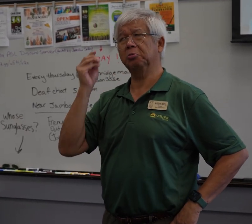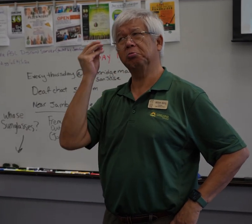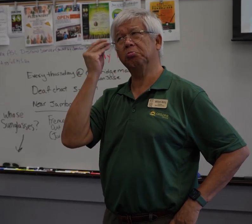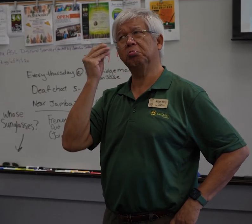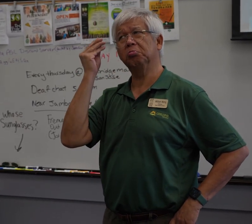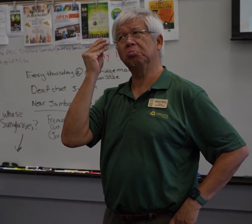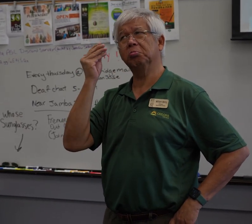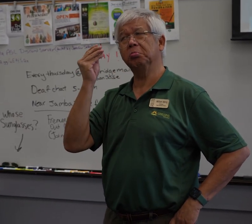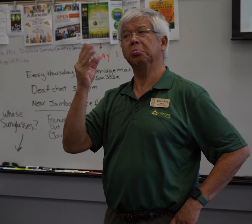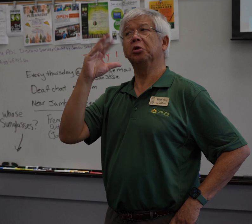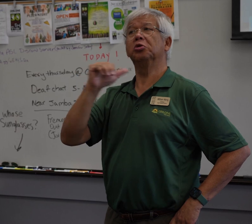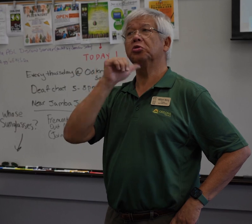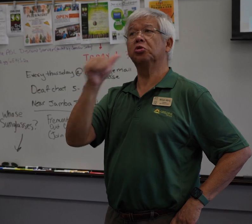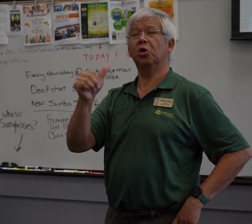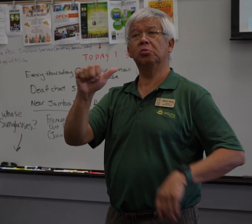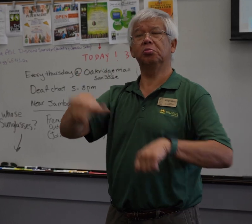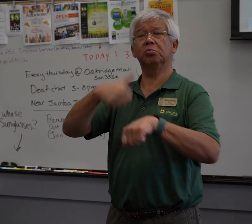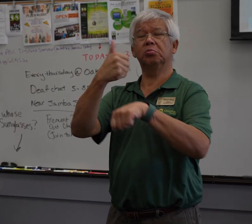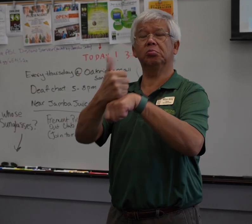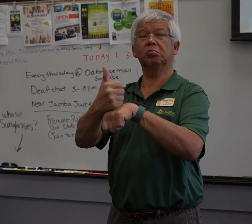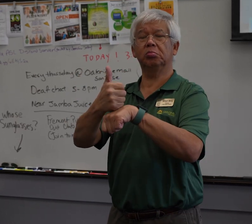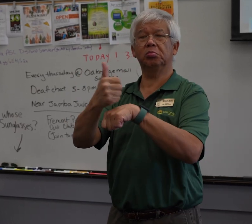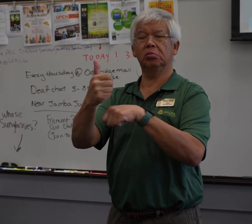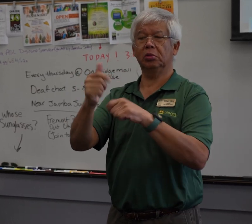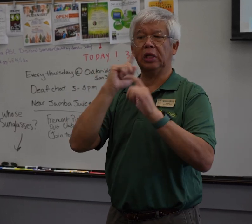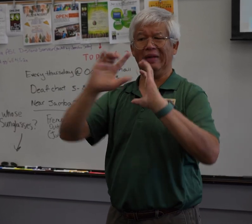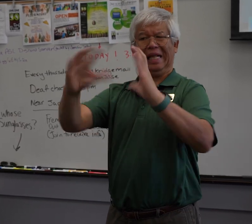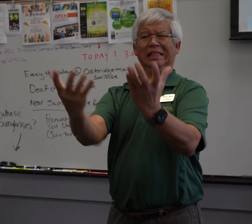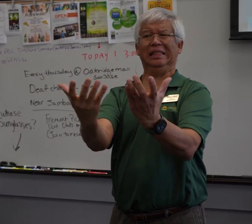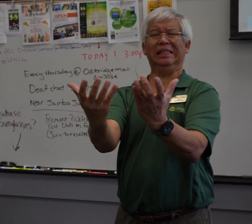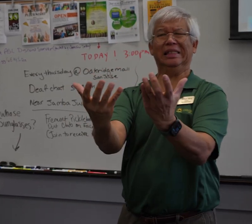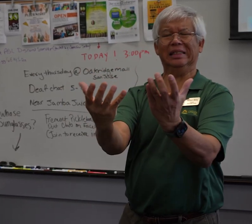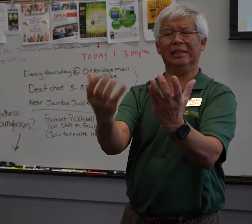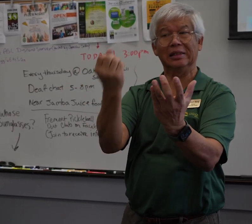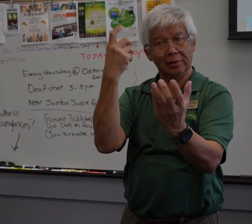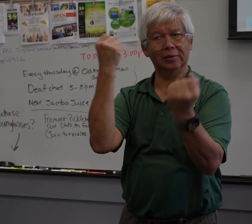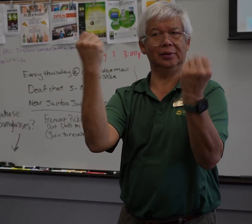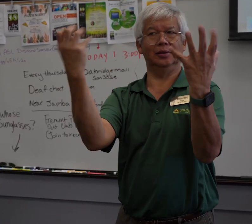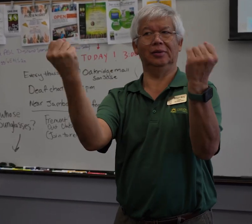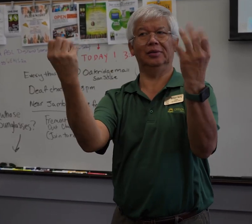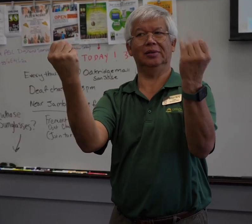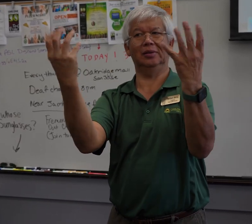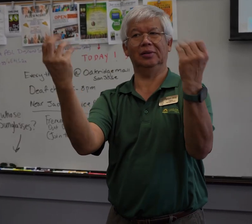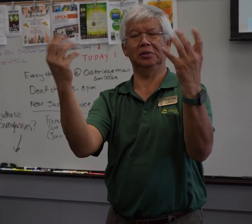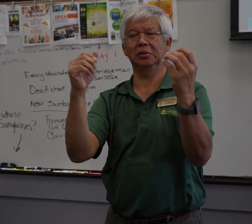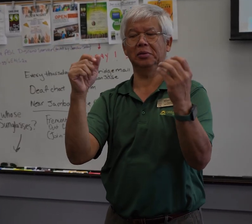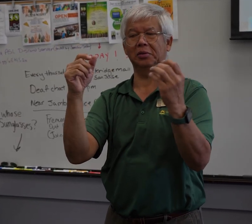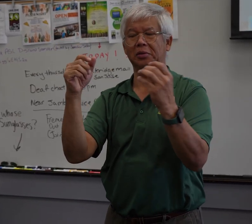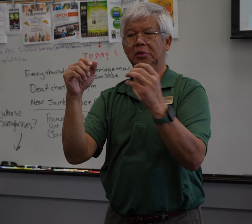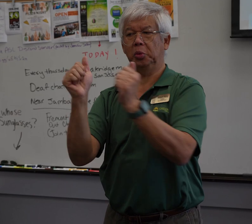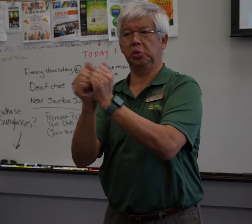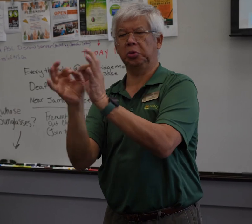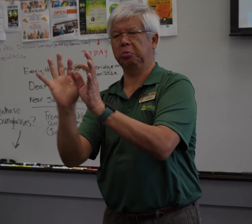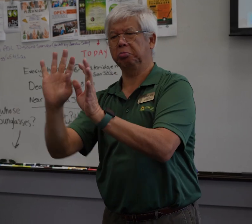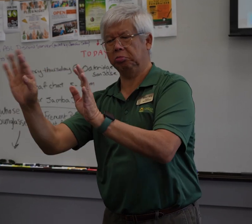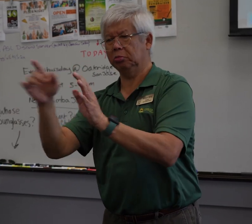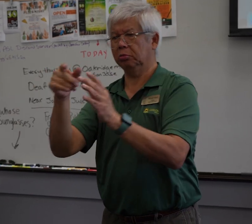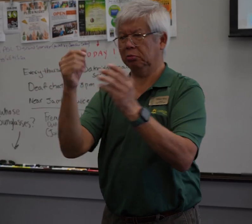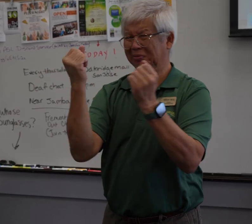George Adeltweed put some thought to it and decided to establish a class that would not